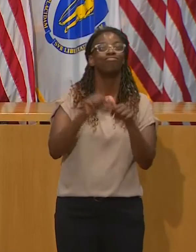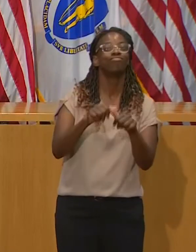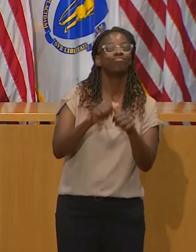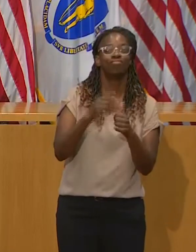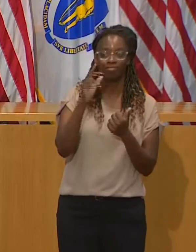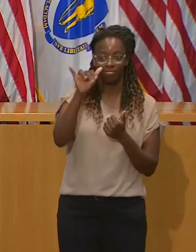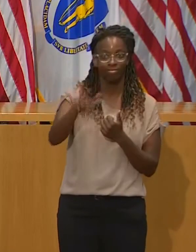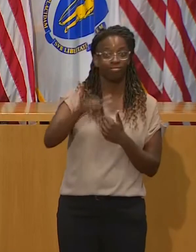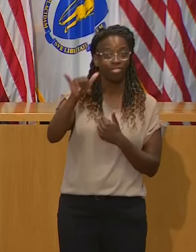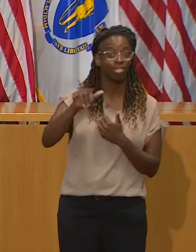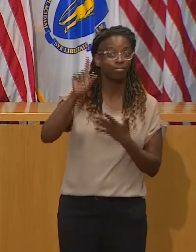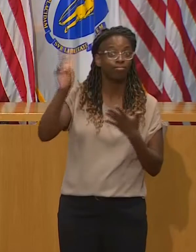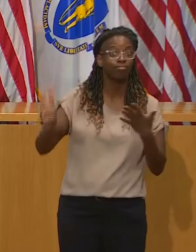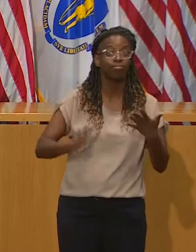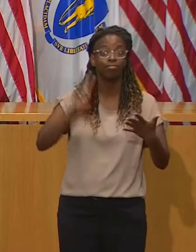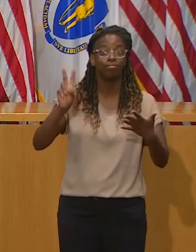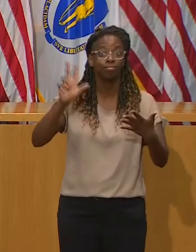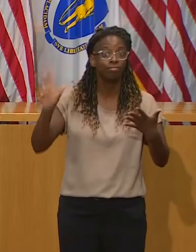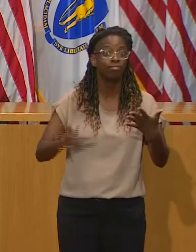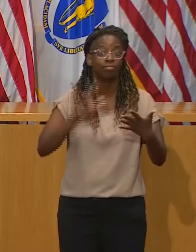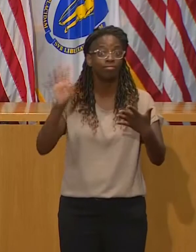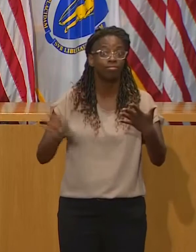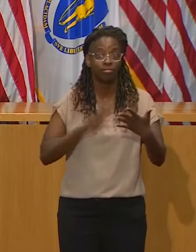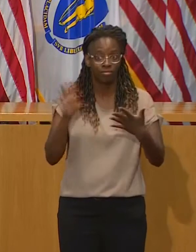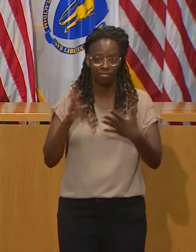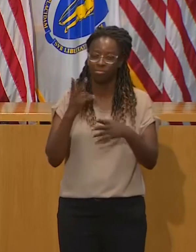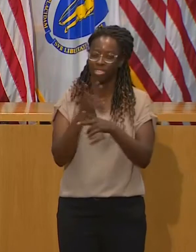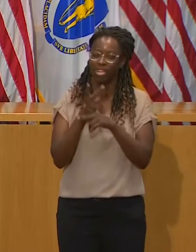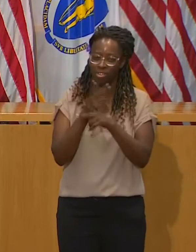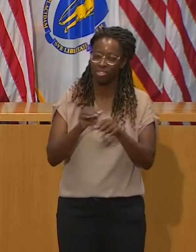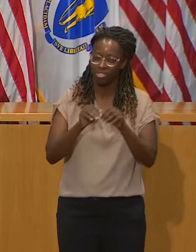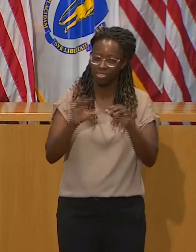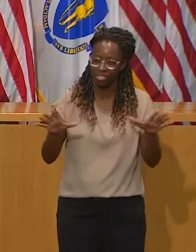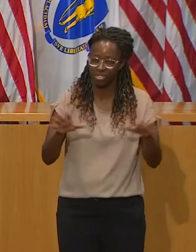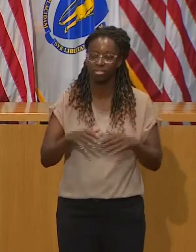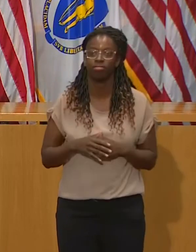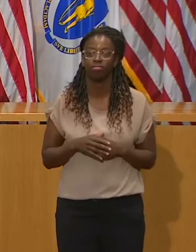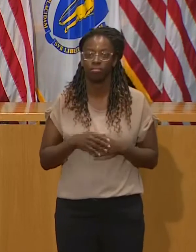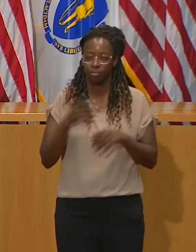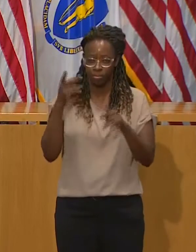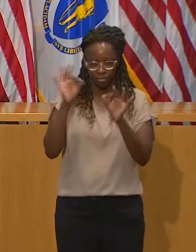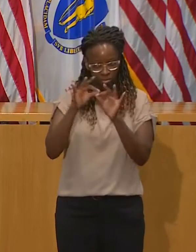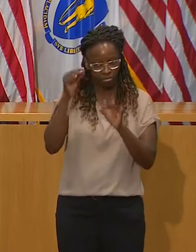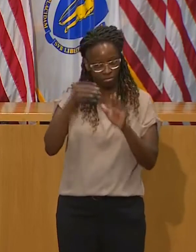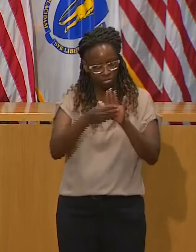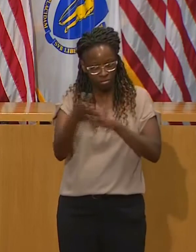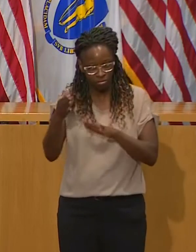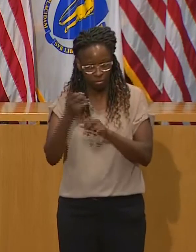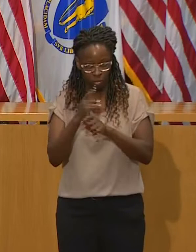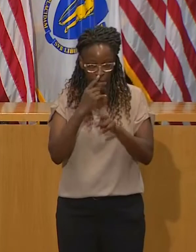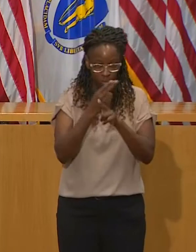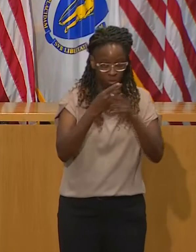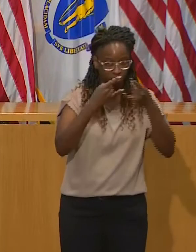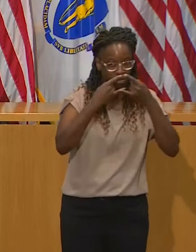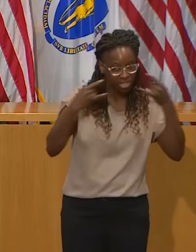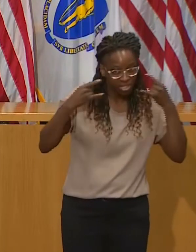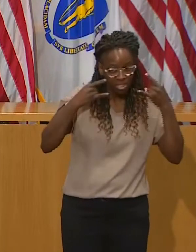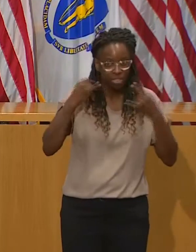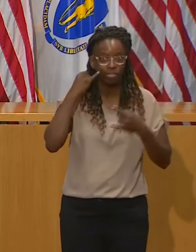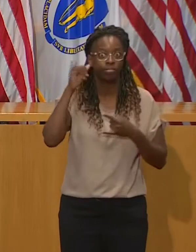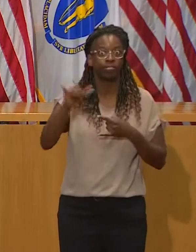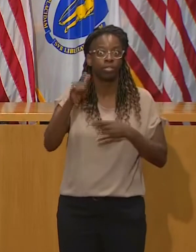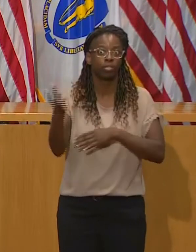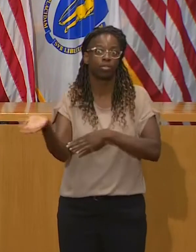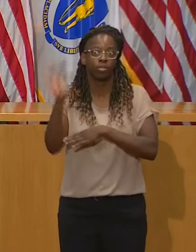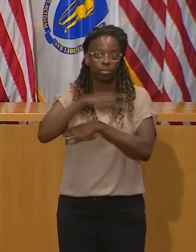important that everyone observes some of the following tips. Wear a mask inside when you are not eating or drinking. Keep